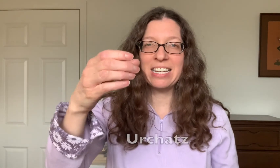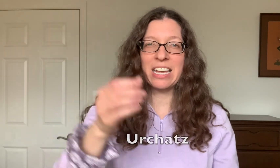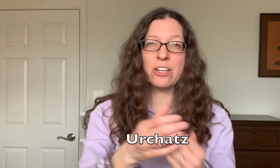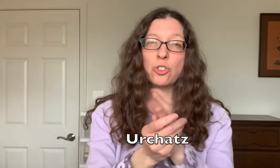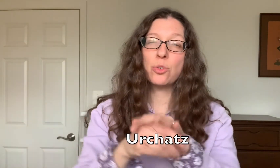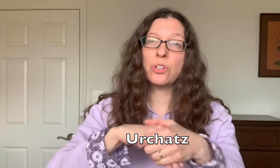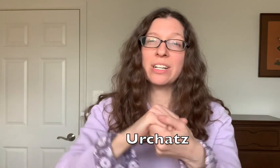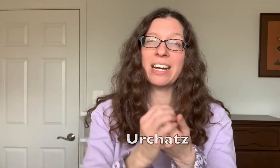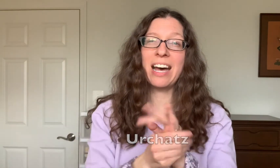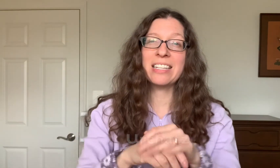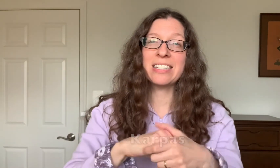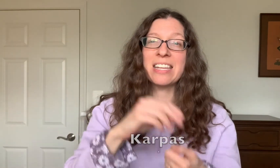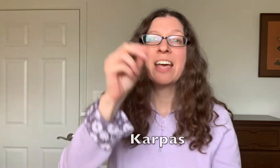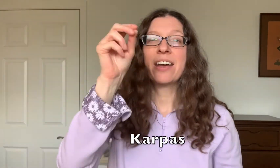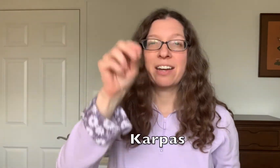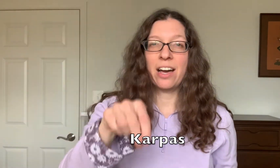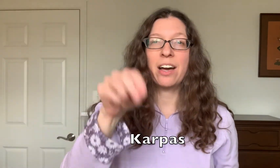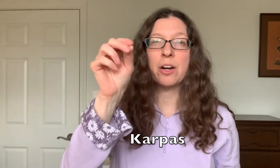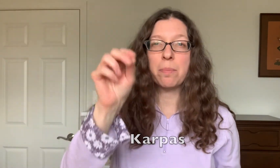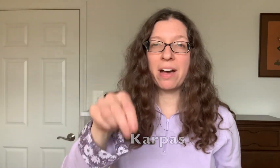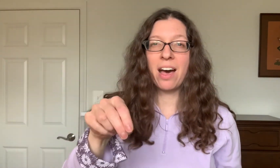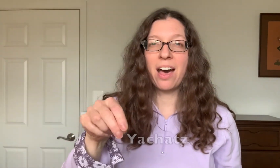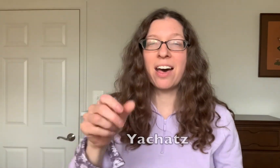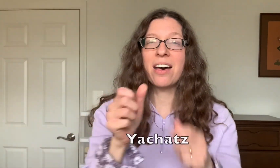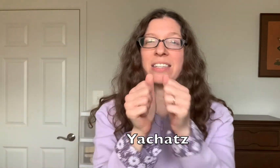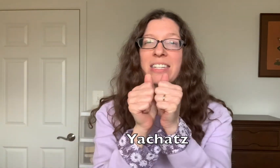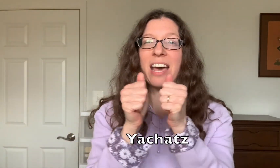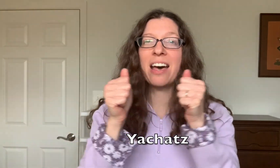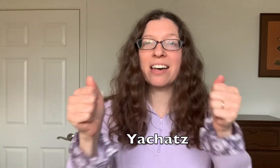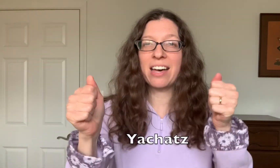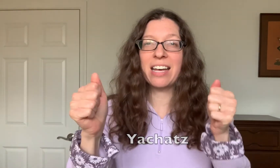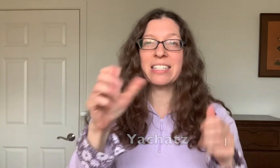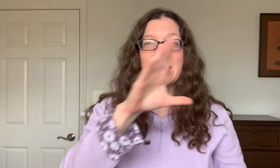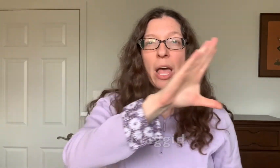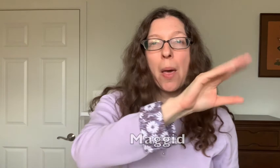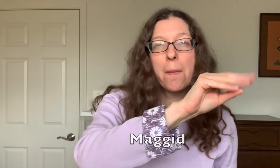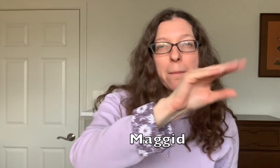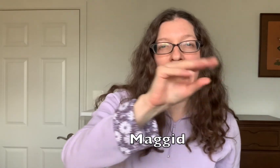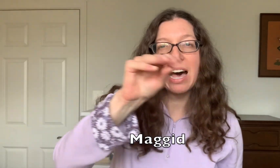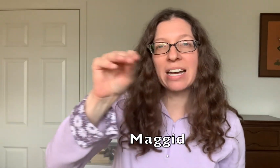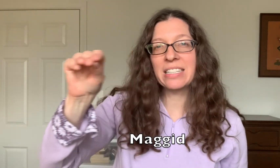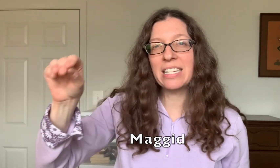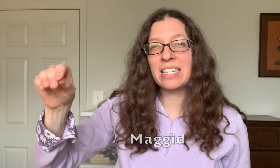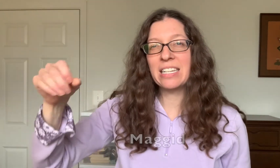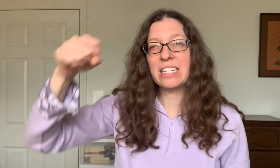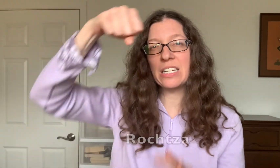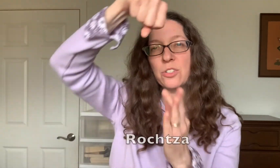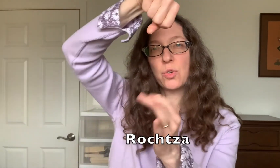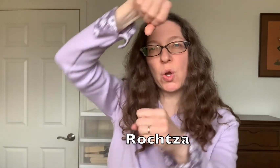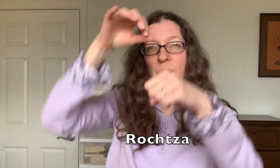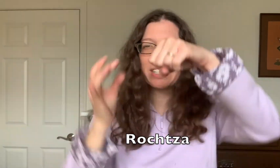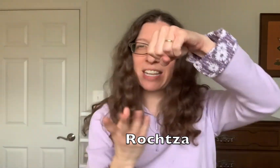Kadeh Shurchatz, Karpas Yachatz, Magid, Rochatz,